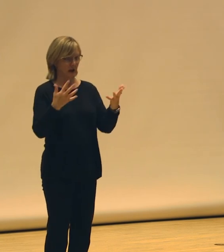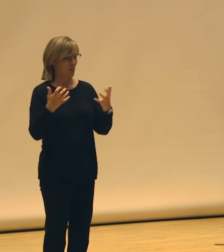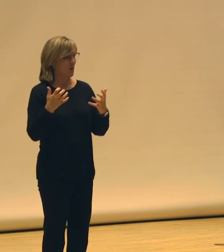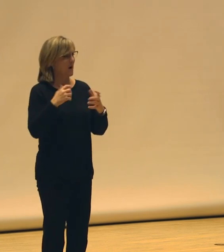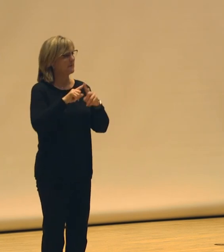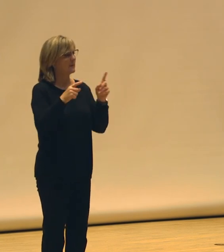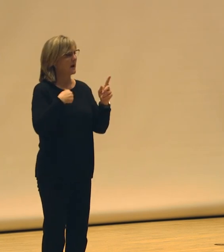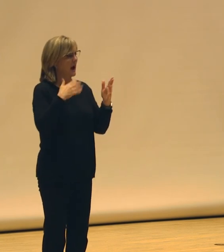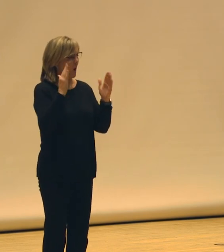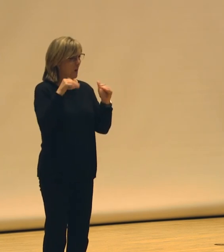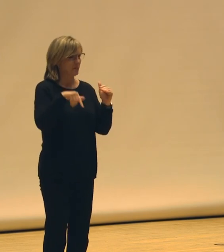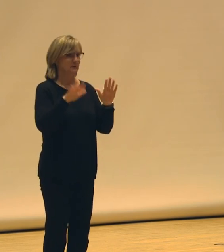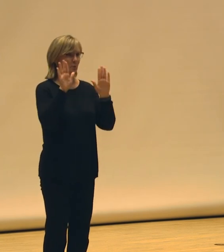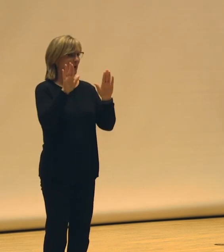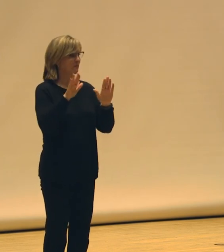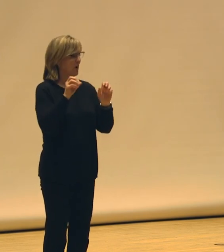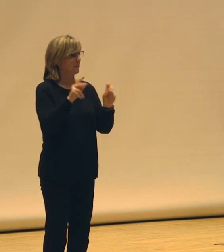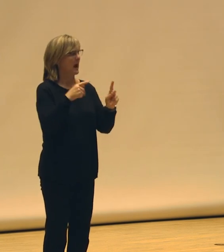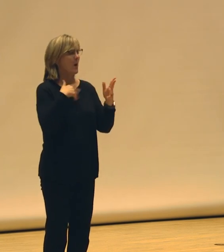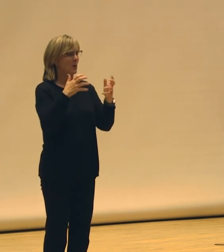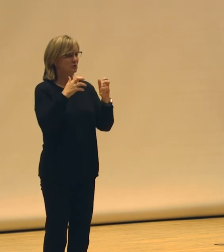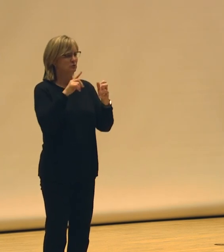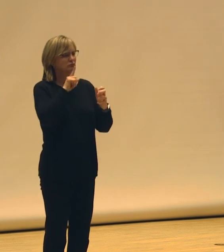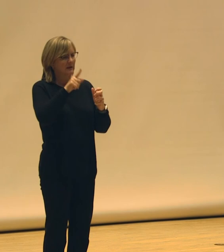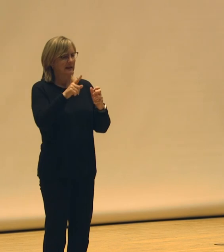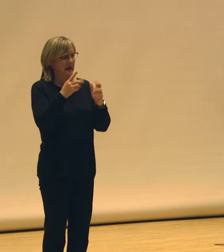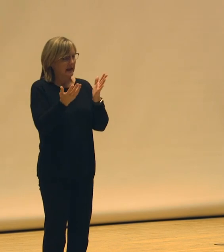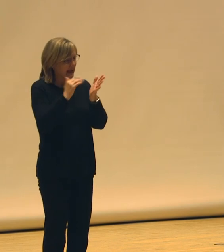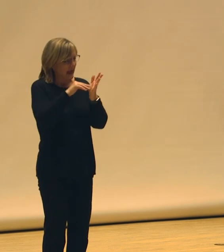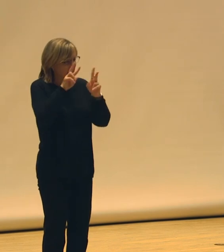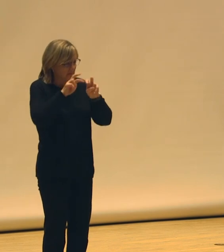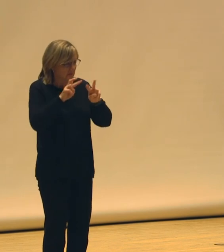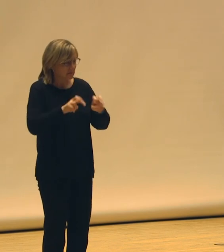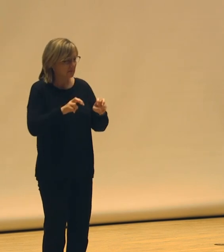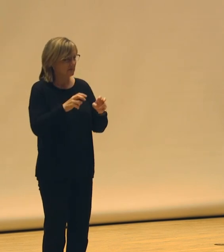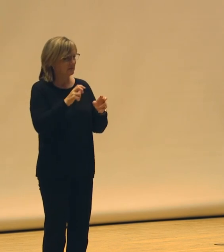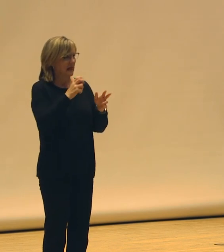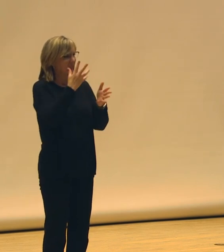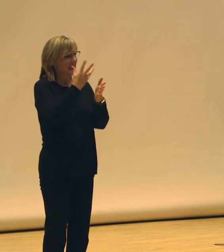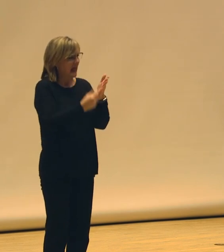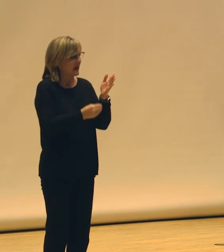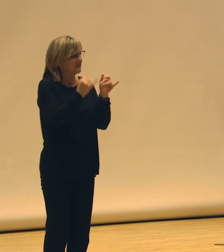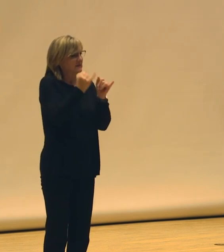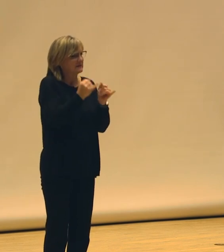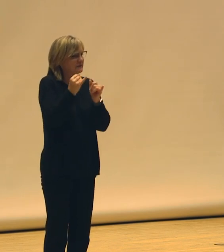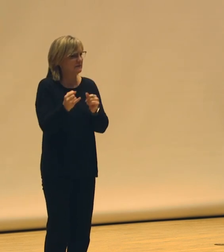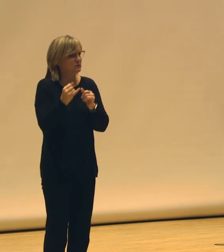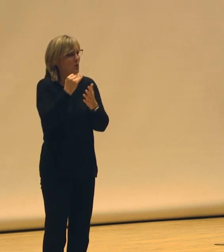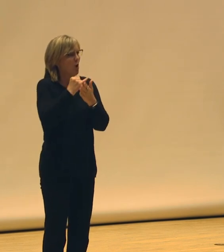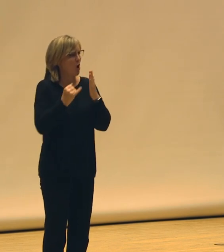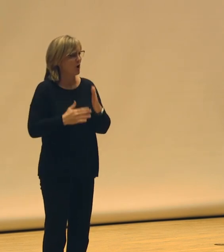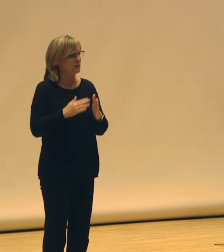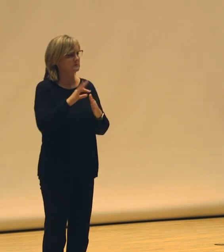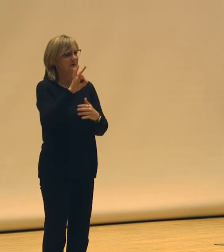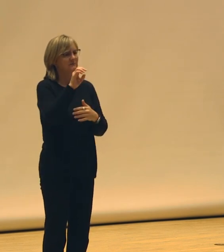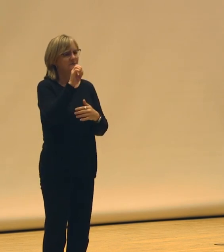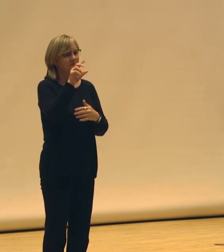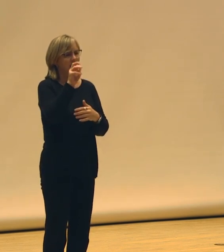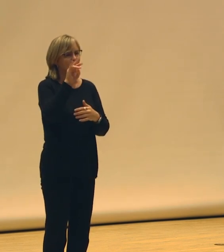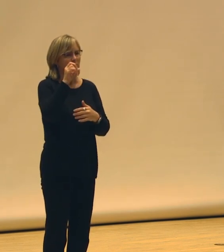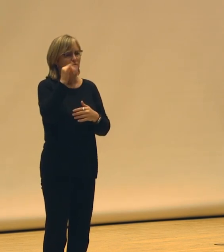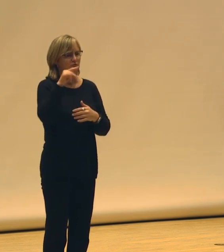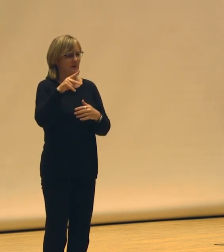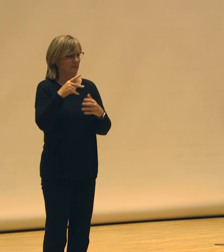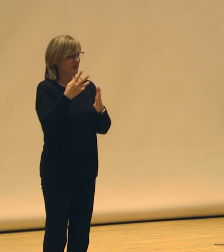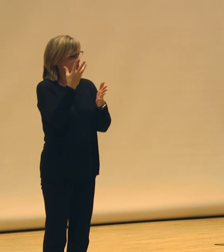incredible opportunity that I've been given is to really reassess the lack of individual artist fellowships that went away in the 90s due to the